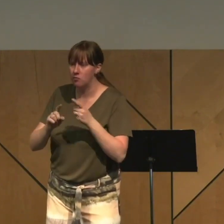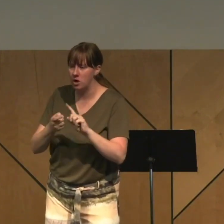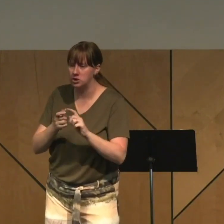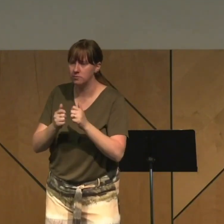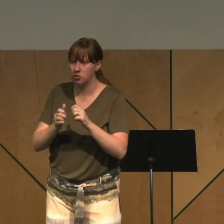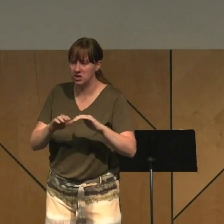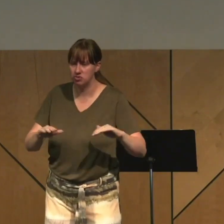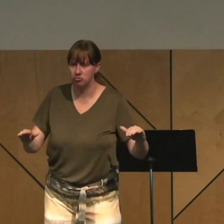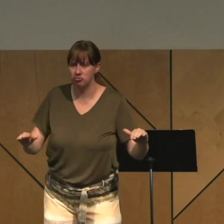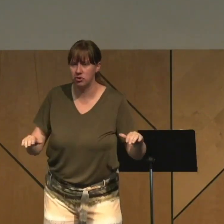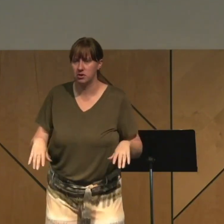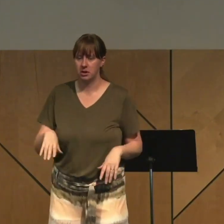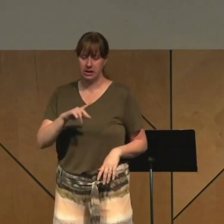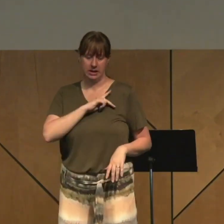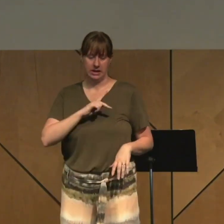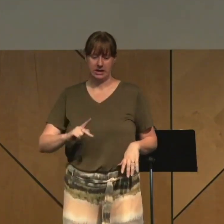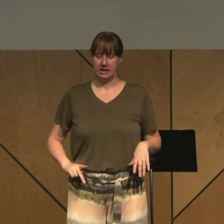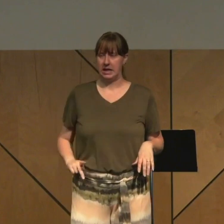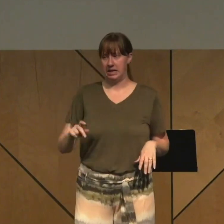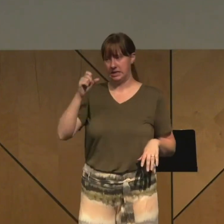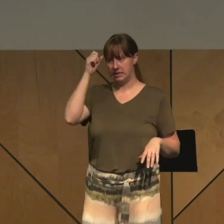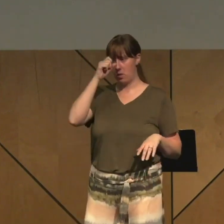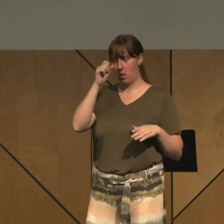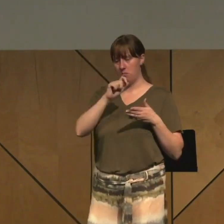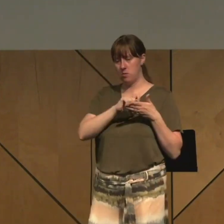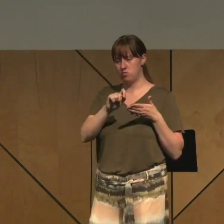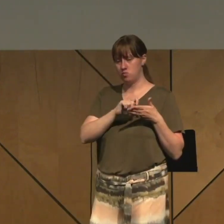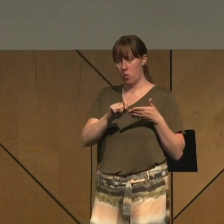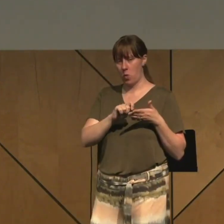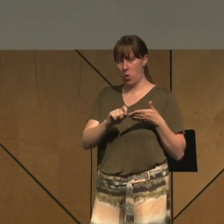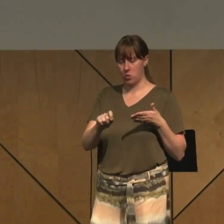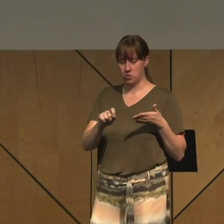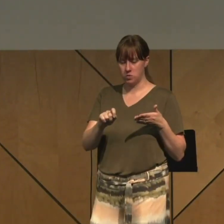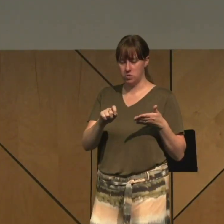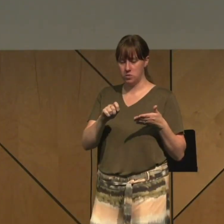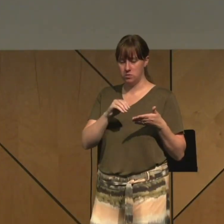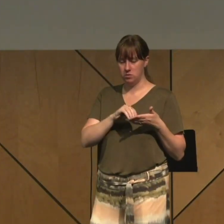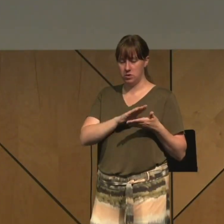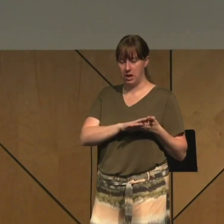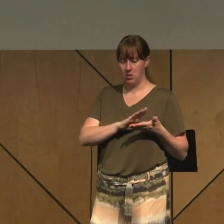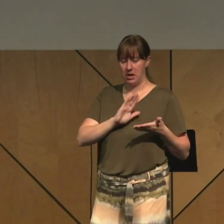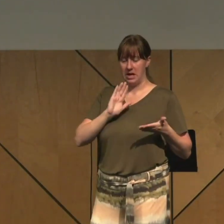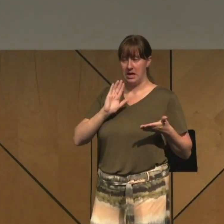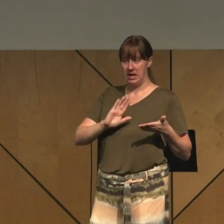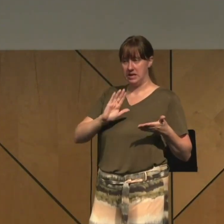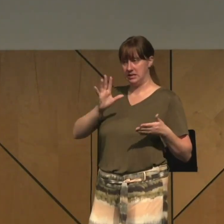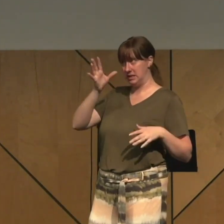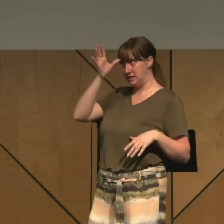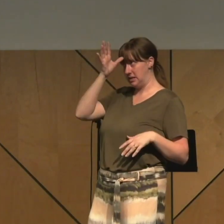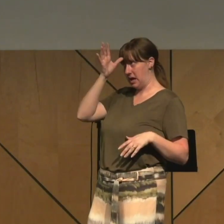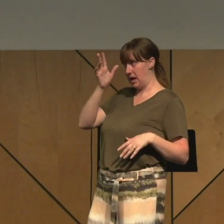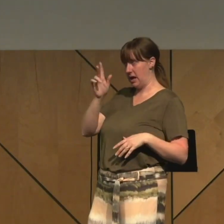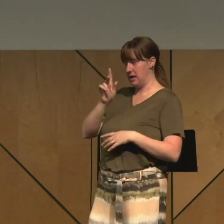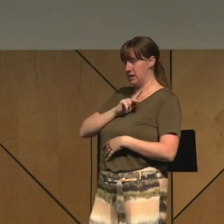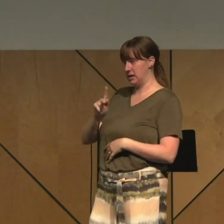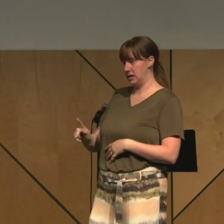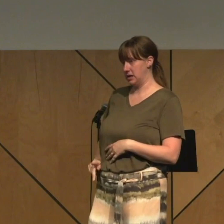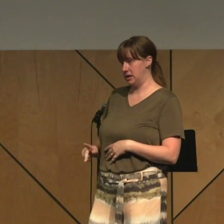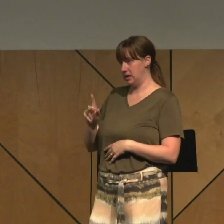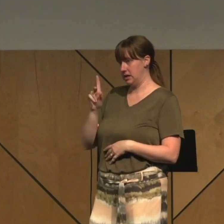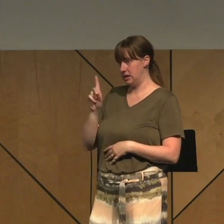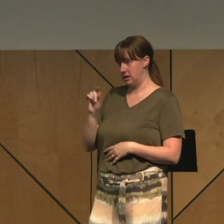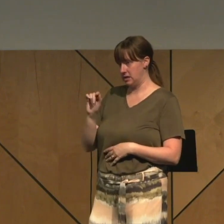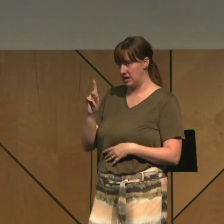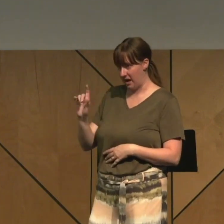King Solomon is the one who wrote these Proverbs we're looking at today. King Solomon's dad was King David, and King